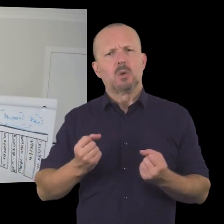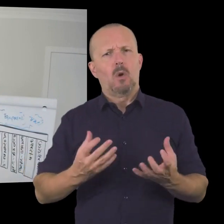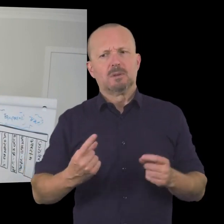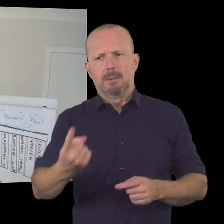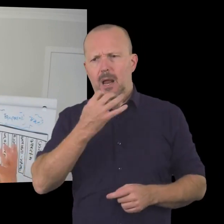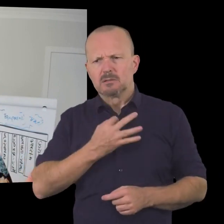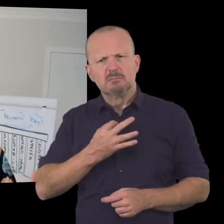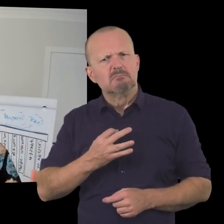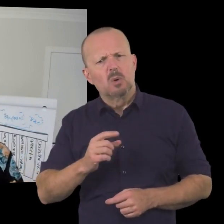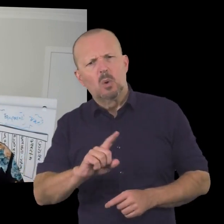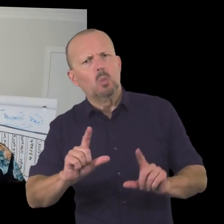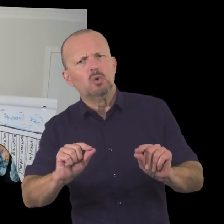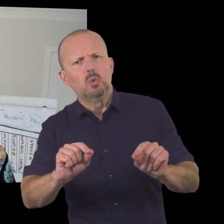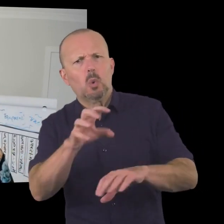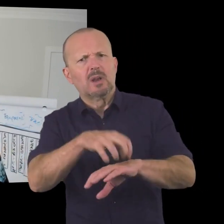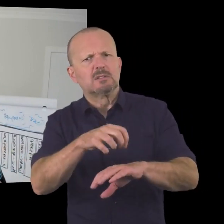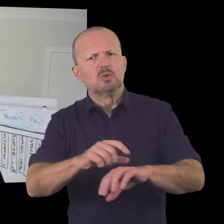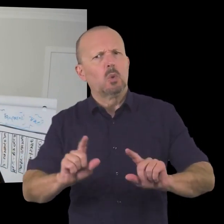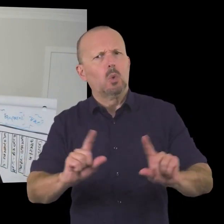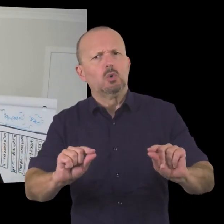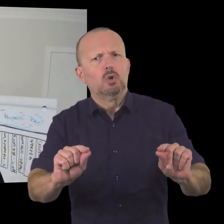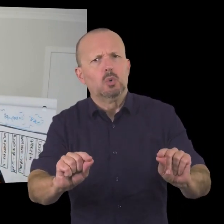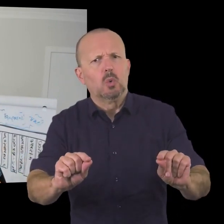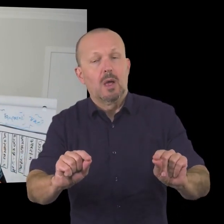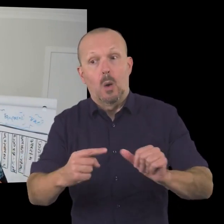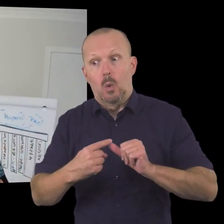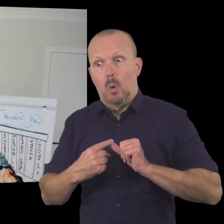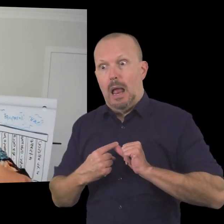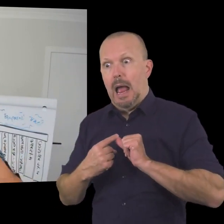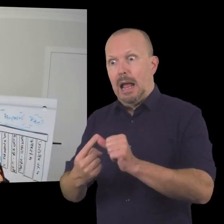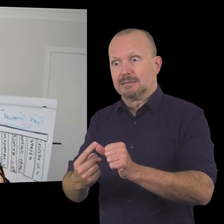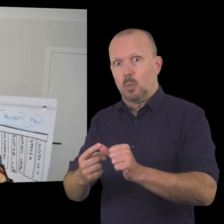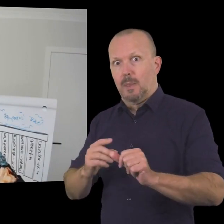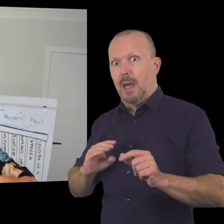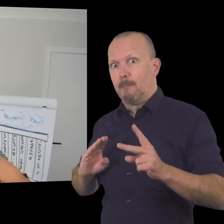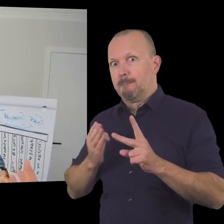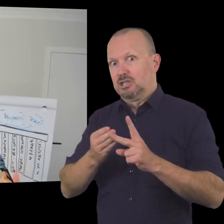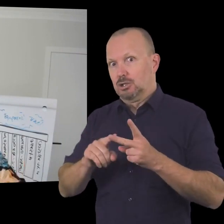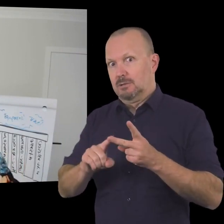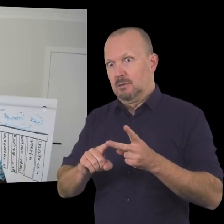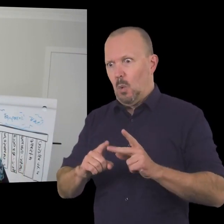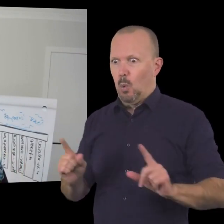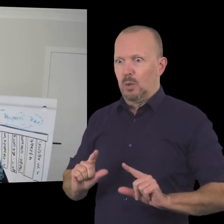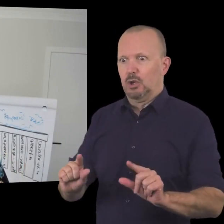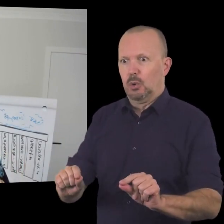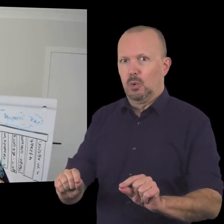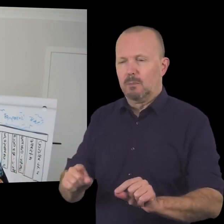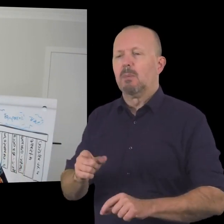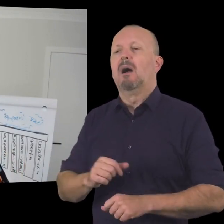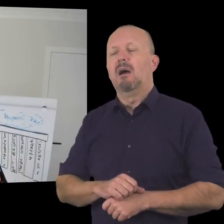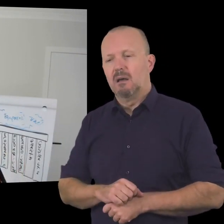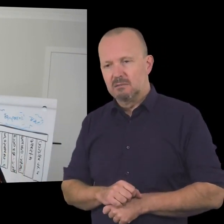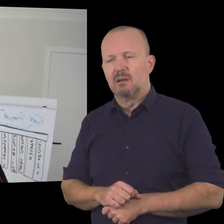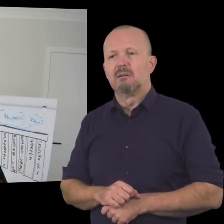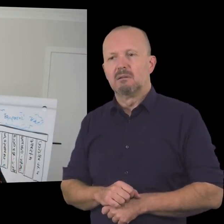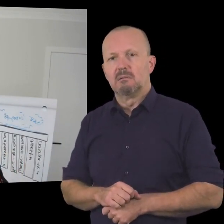is someone will say to us what do you do in terms of your organization and we'll answer that with our mission literally what we do and